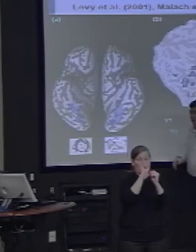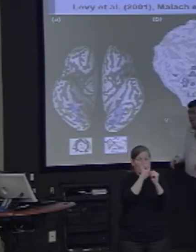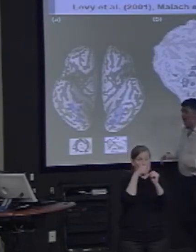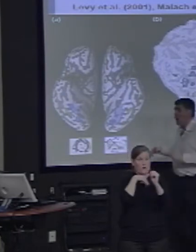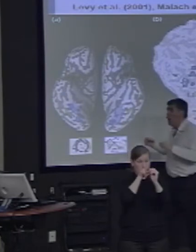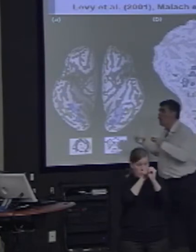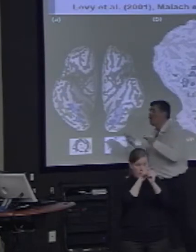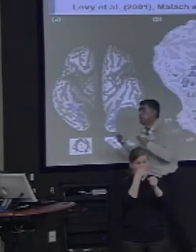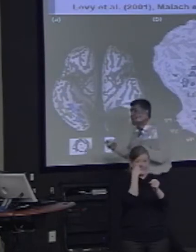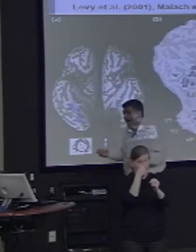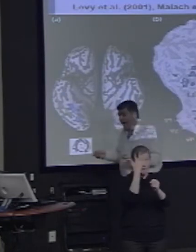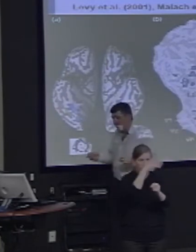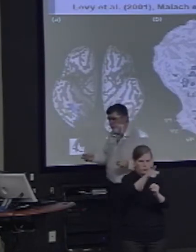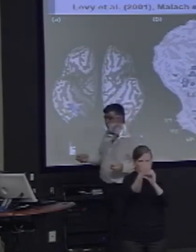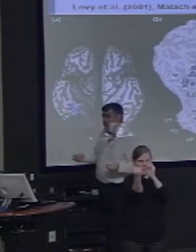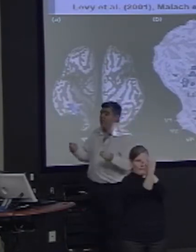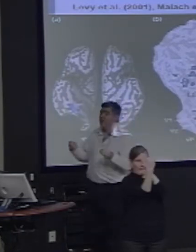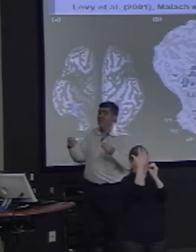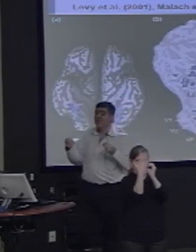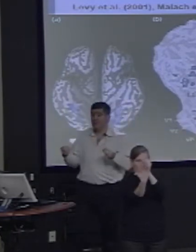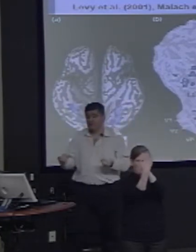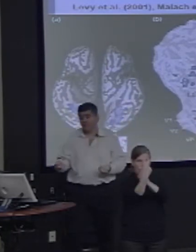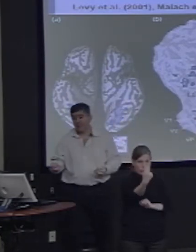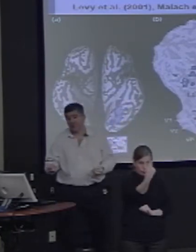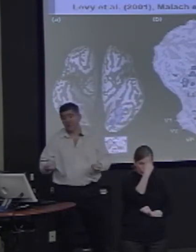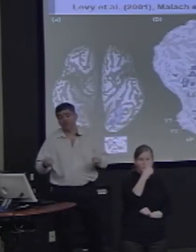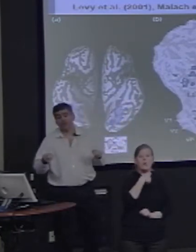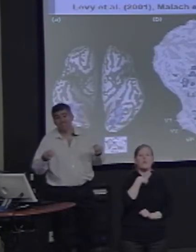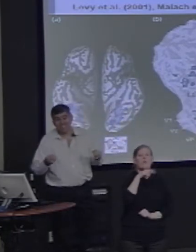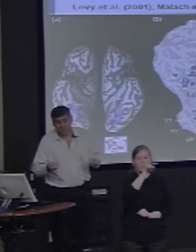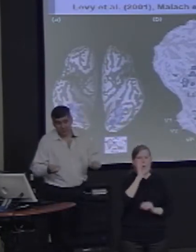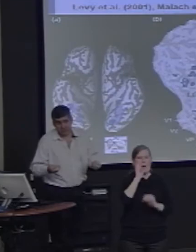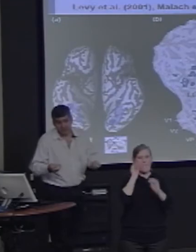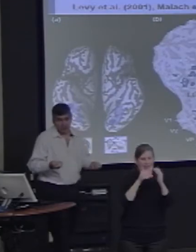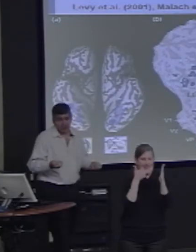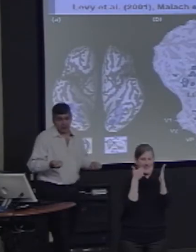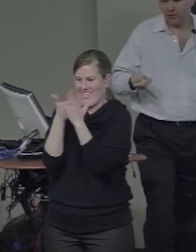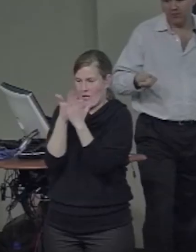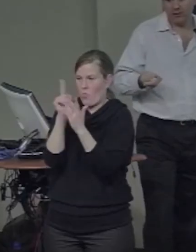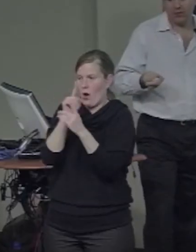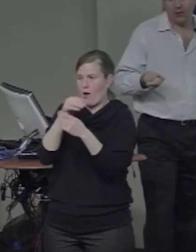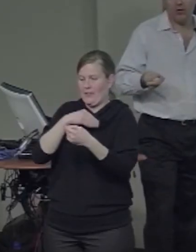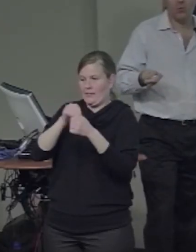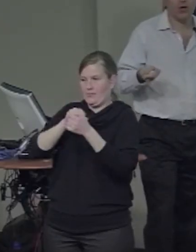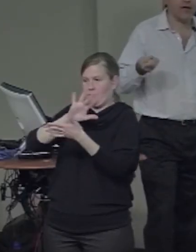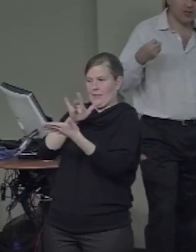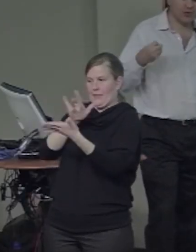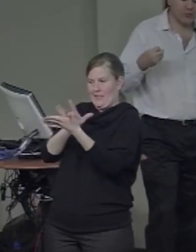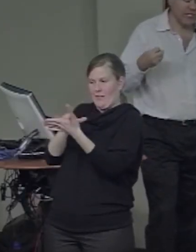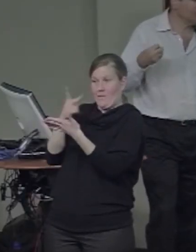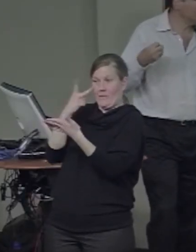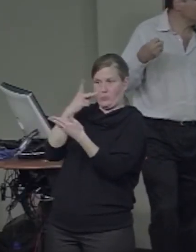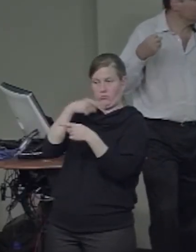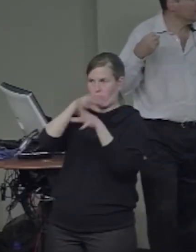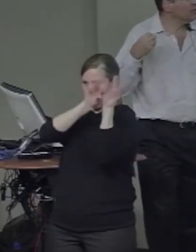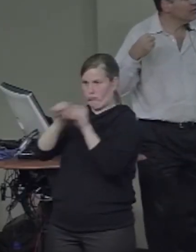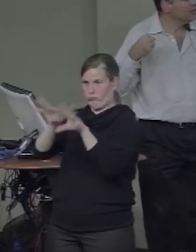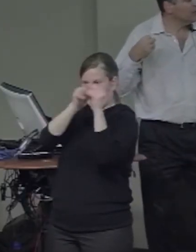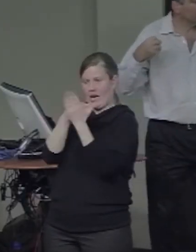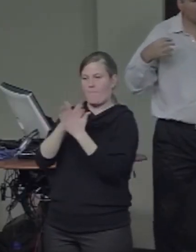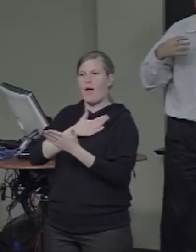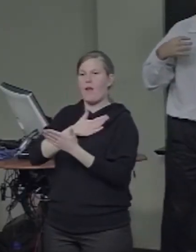overlap with the information from central vision, whereas the regions